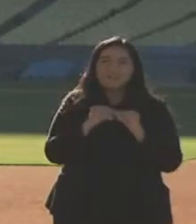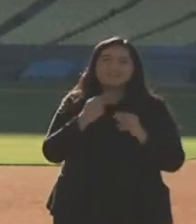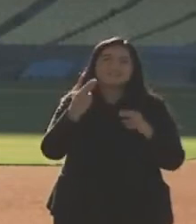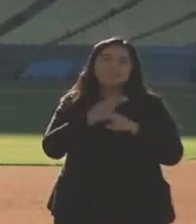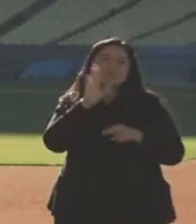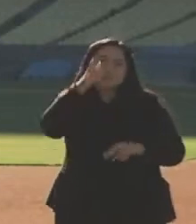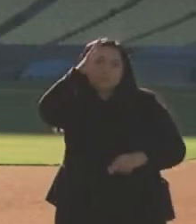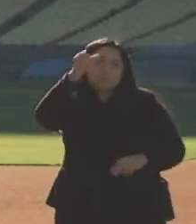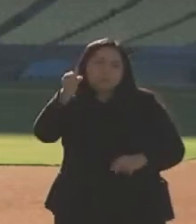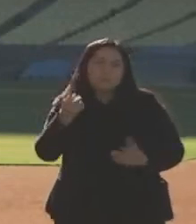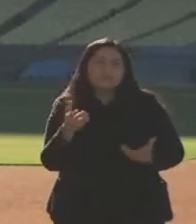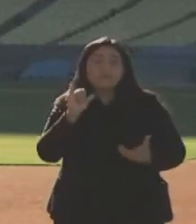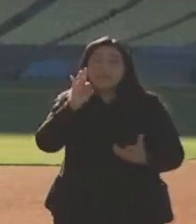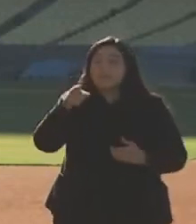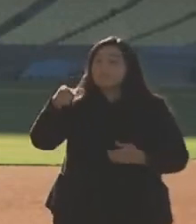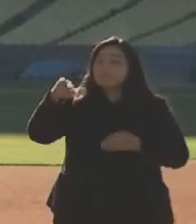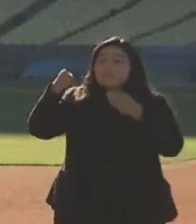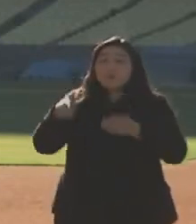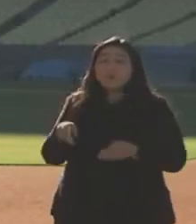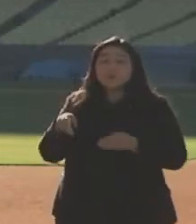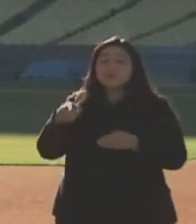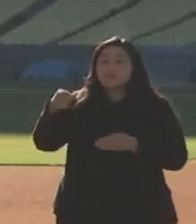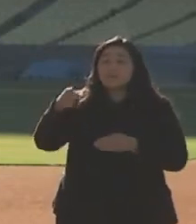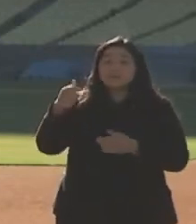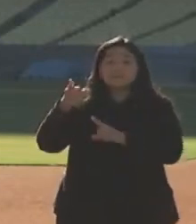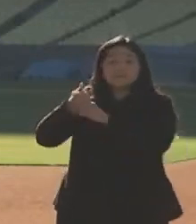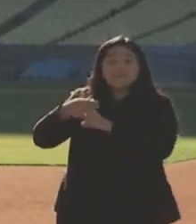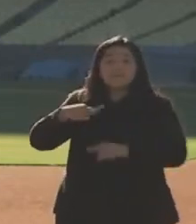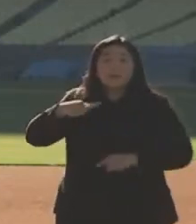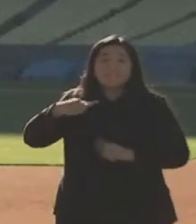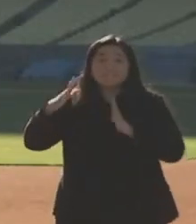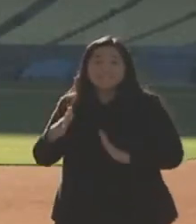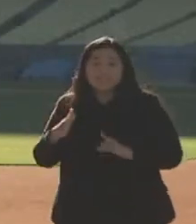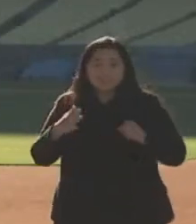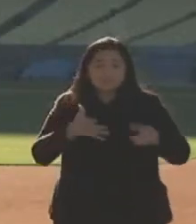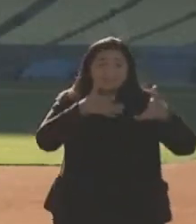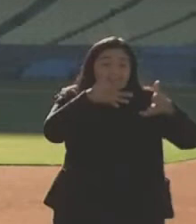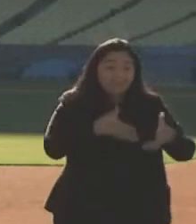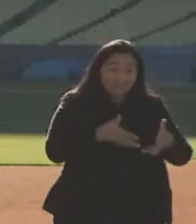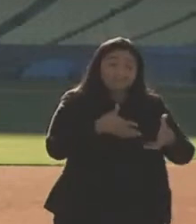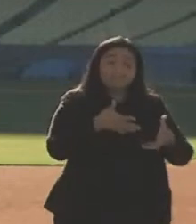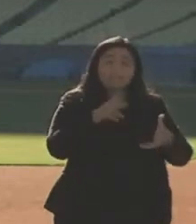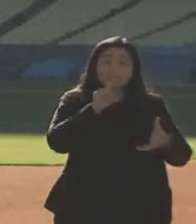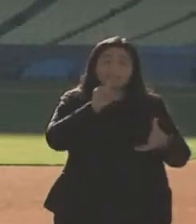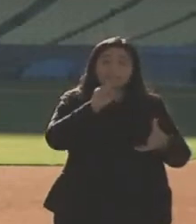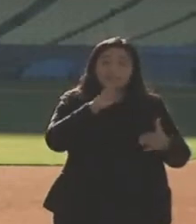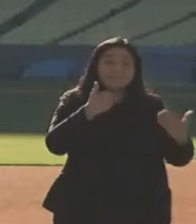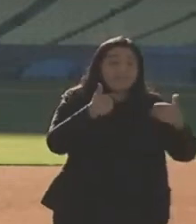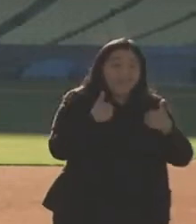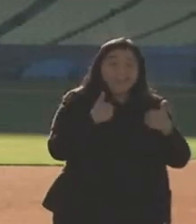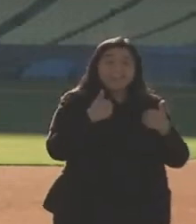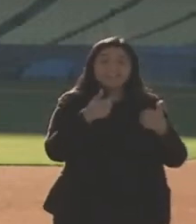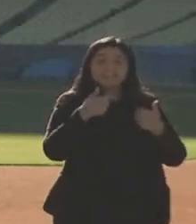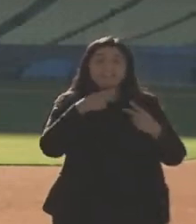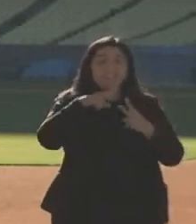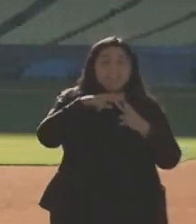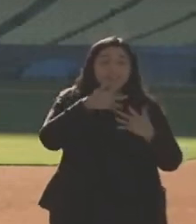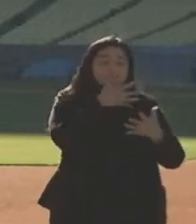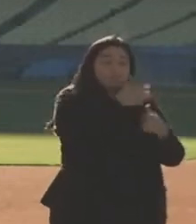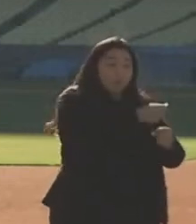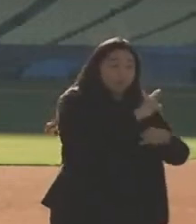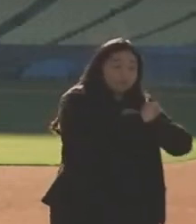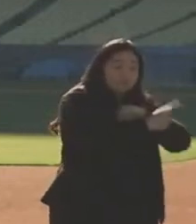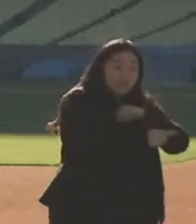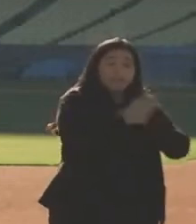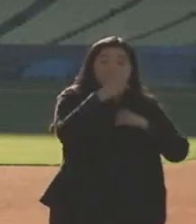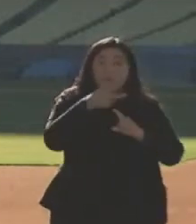line, who's a volunteer at the end of the day and it's gonna be gone, put it in somebody's arm and instead of throwing it out. And I think the